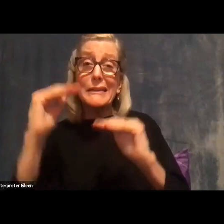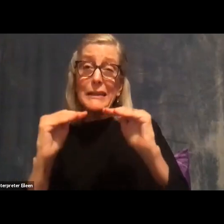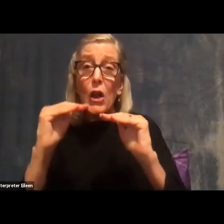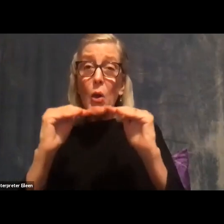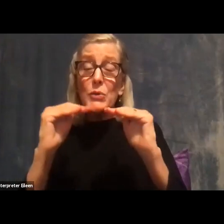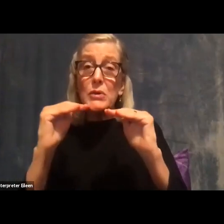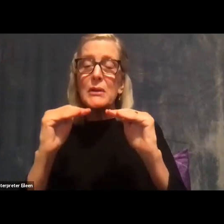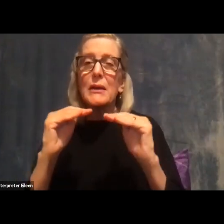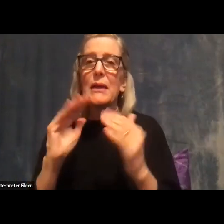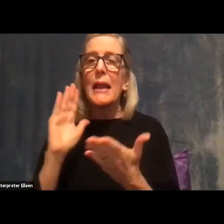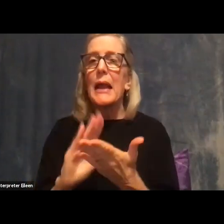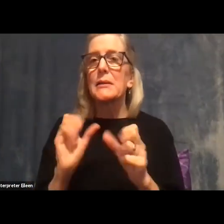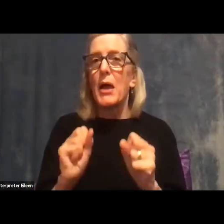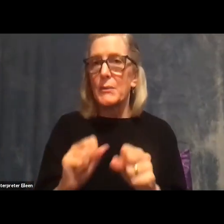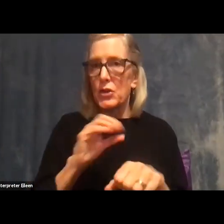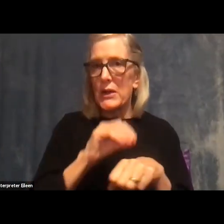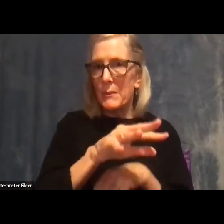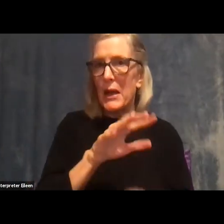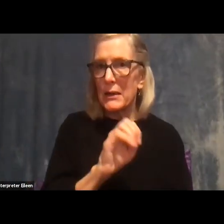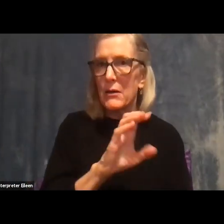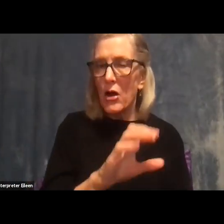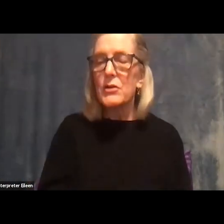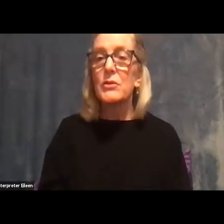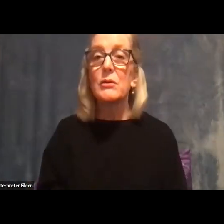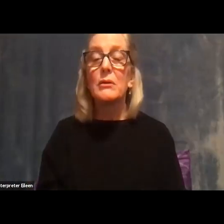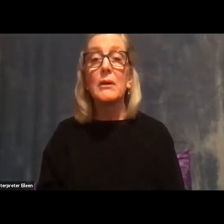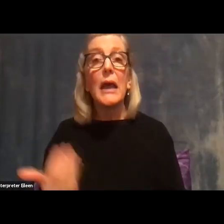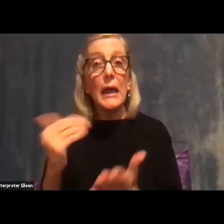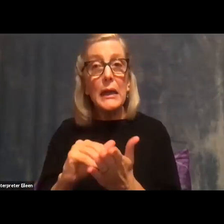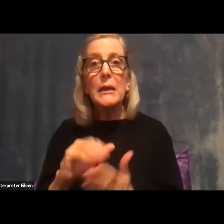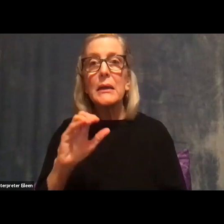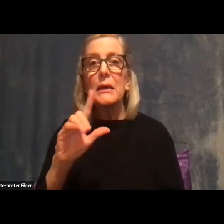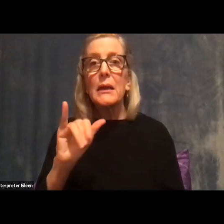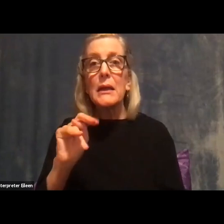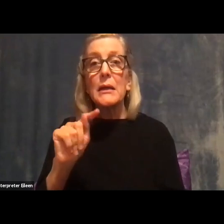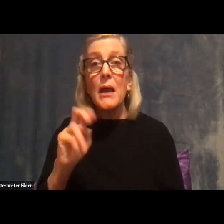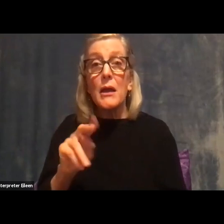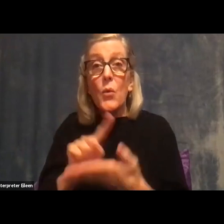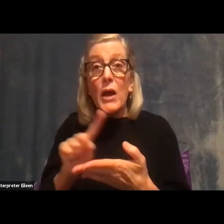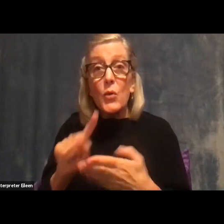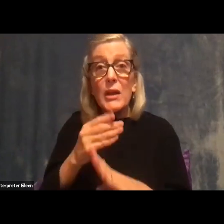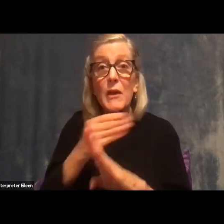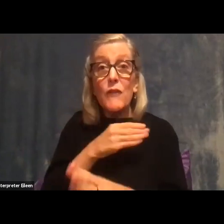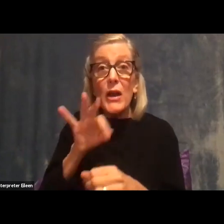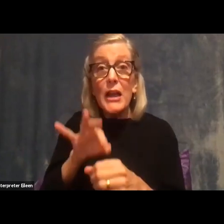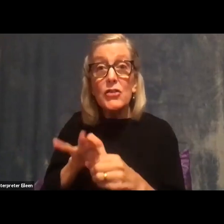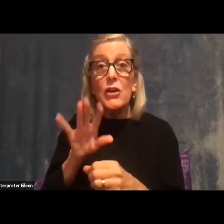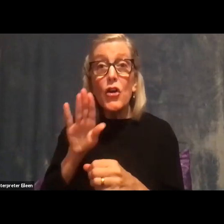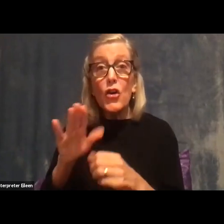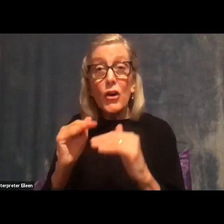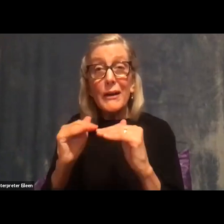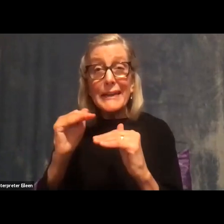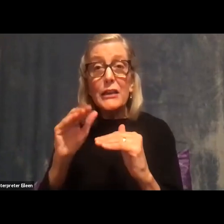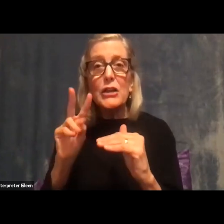2016, Hillary Clinton's lead around this same time, just about a week before the election, uh, was only 2.9%. So in